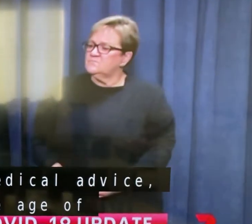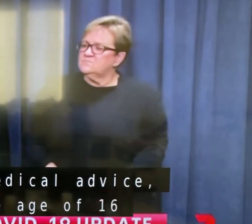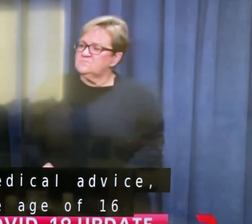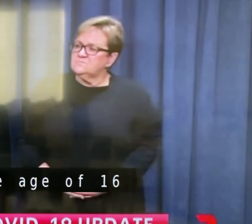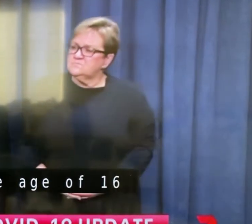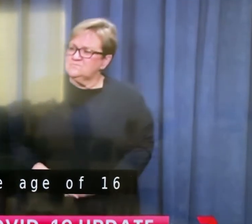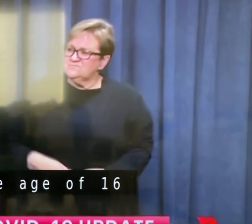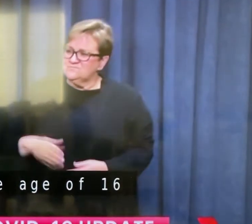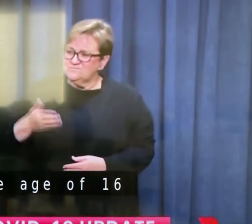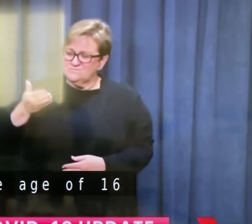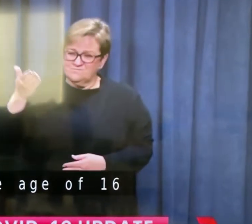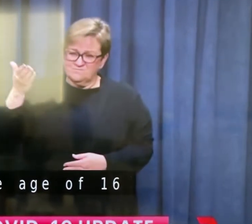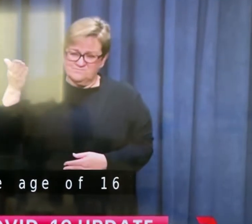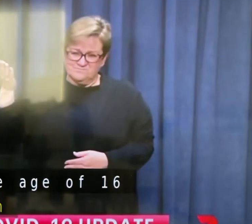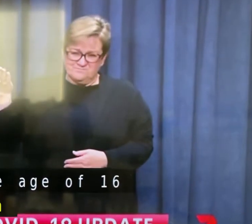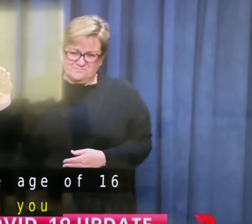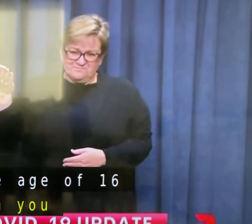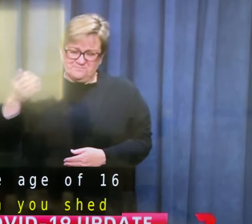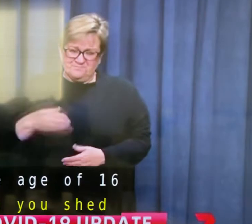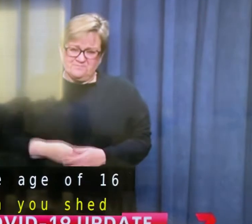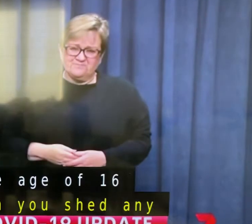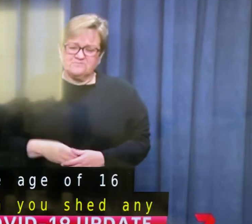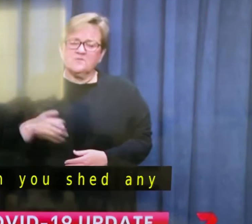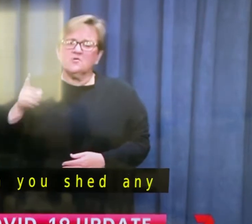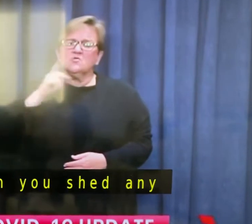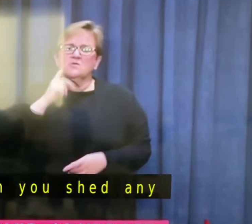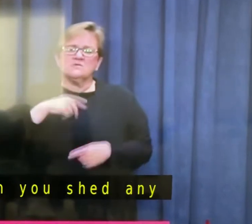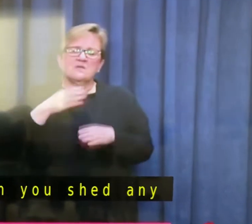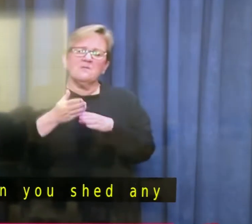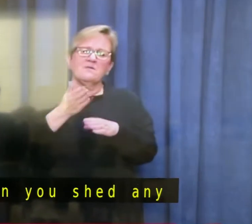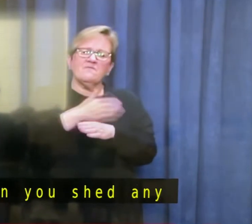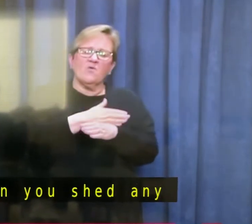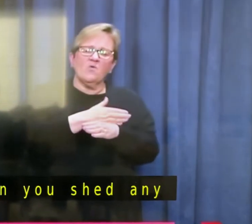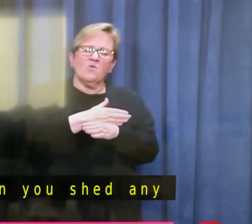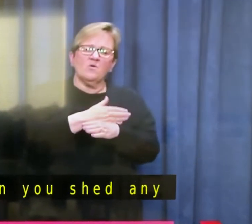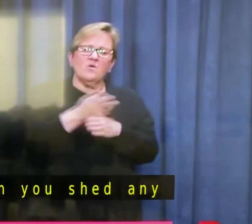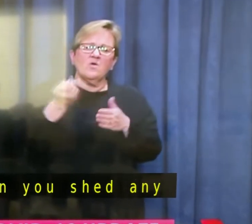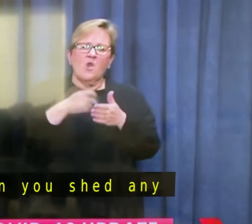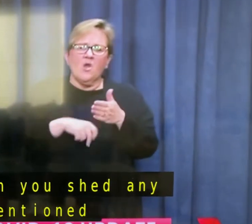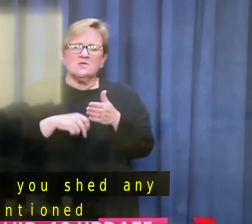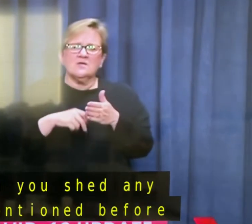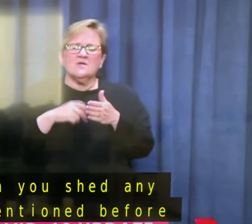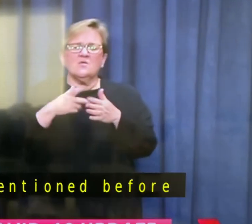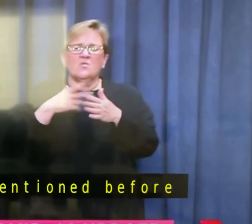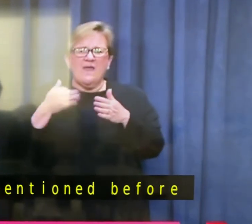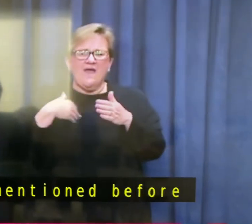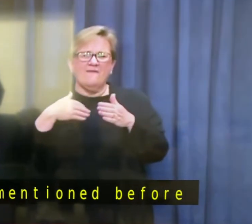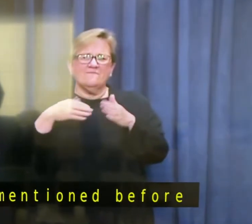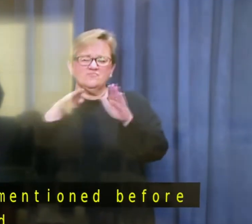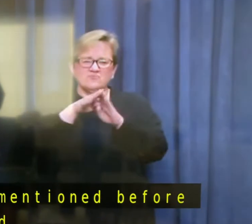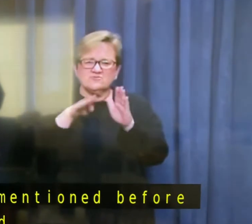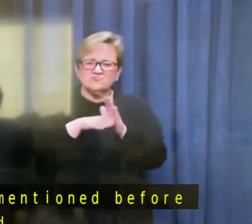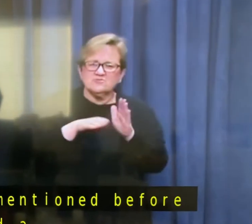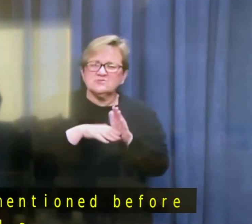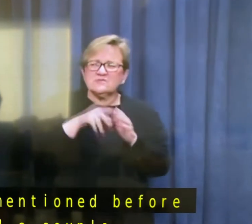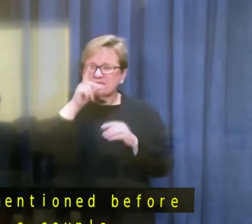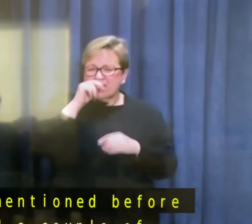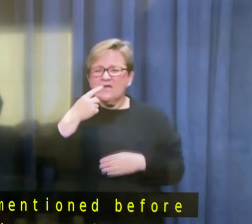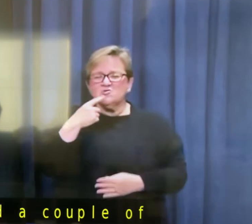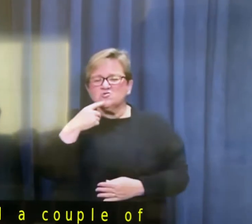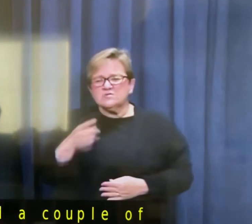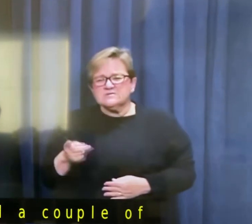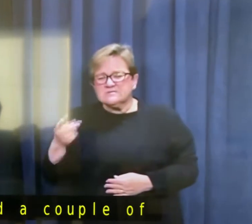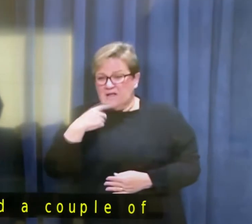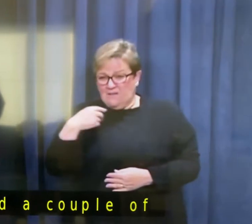on what you